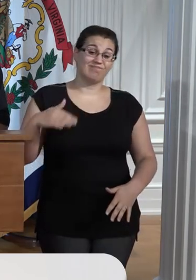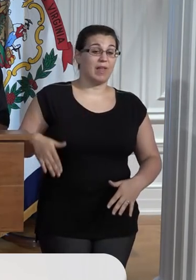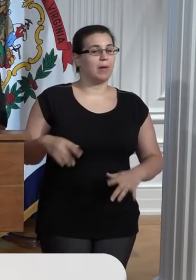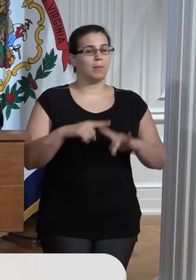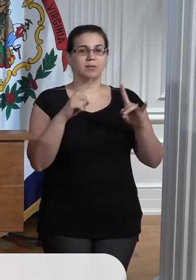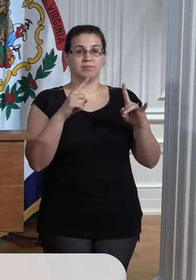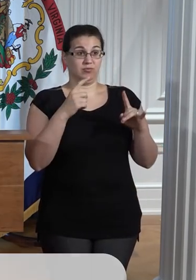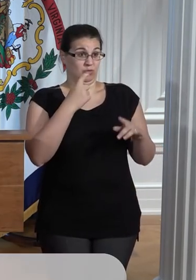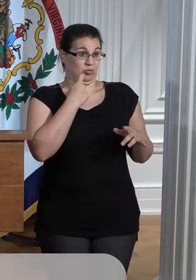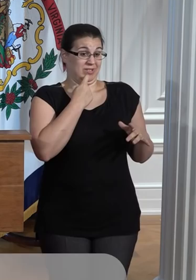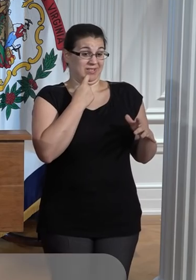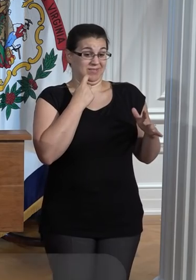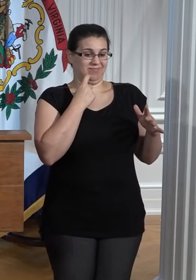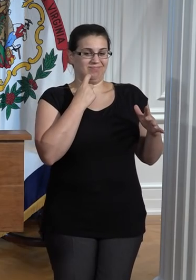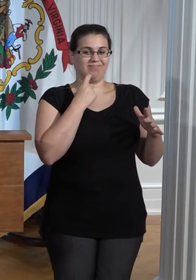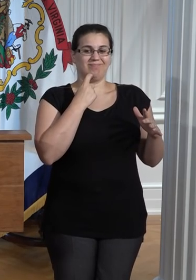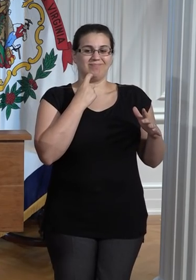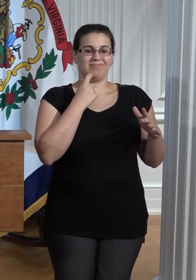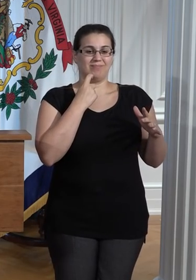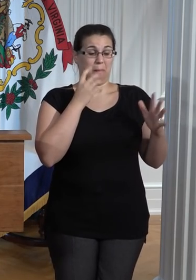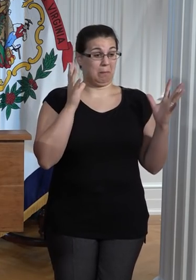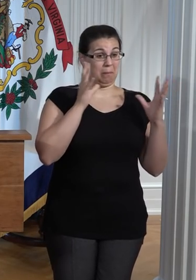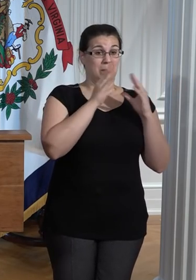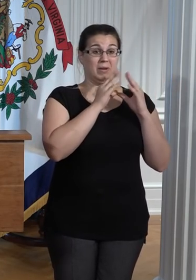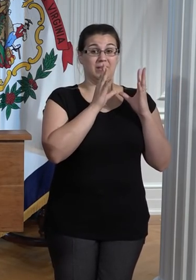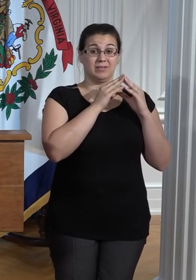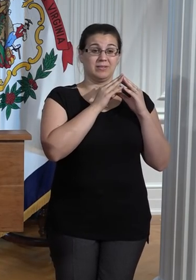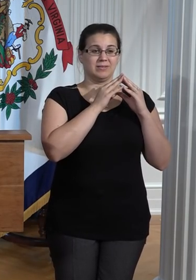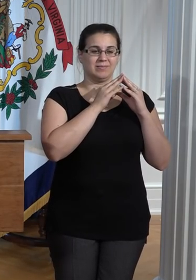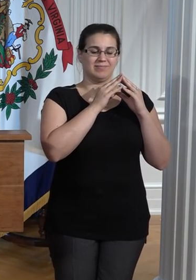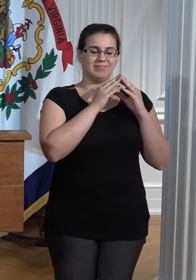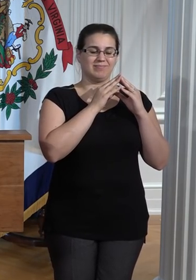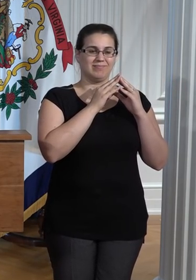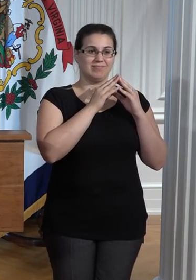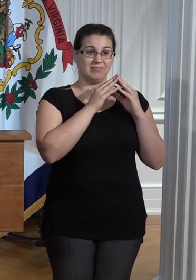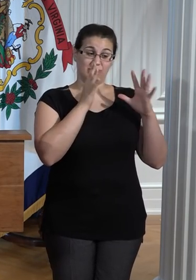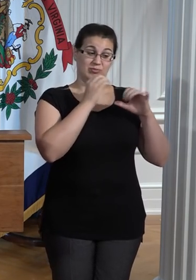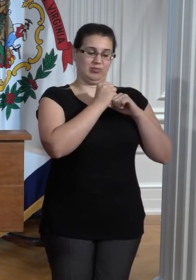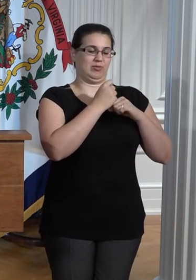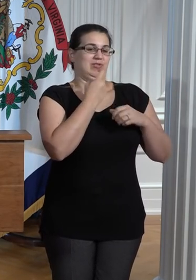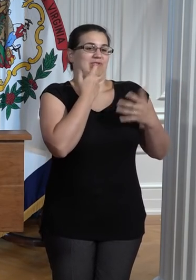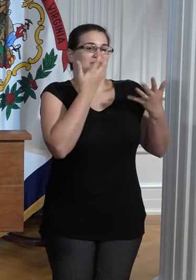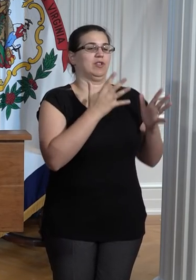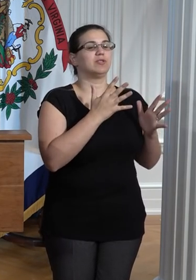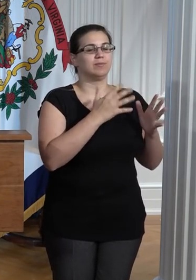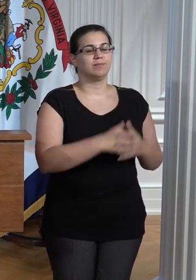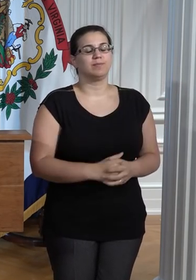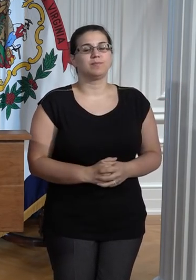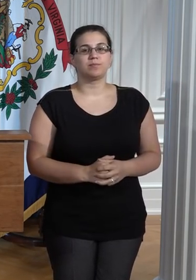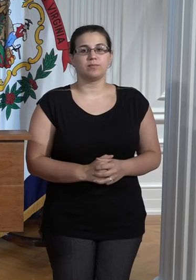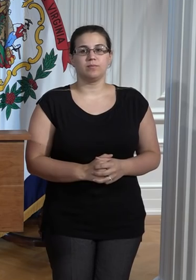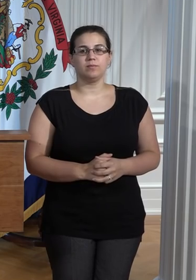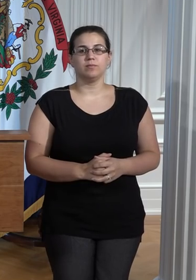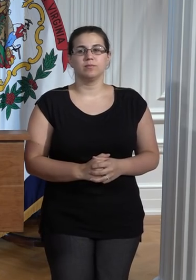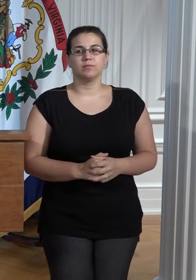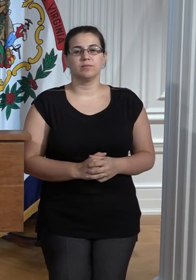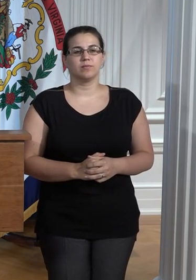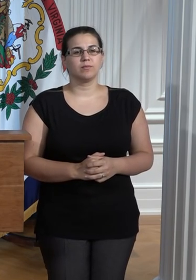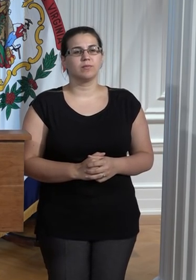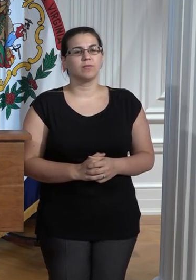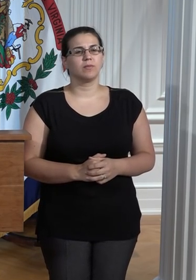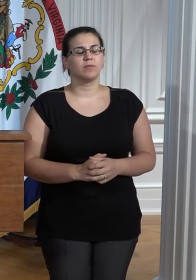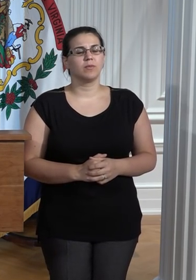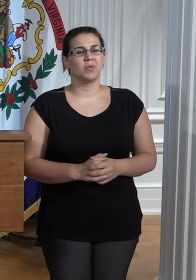just concluded our most recent briefing. I'd like to start by saying the thoughts of